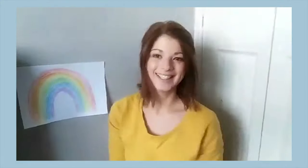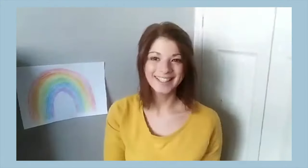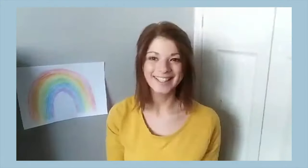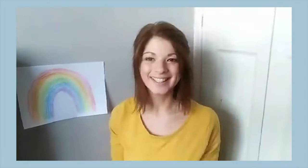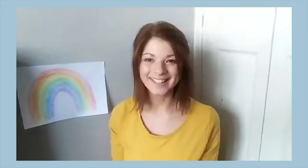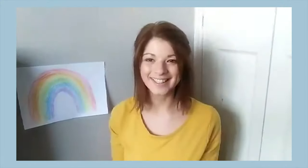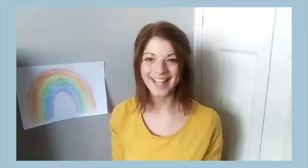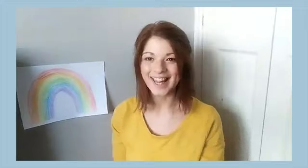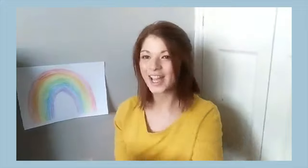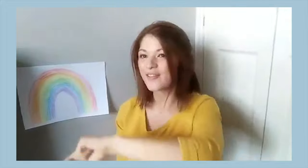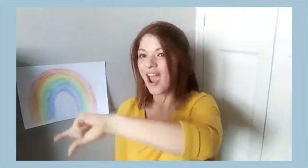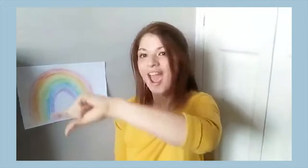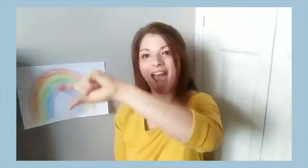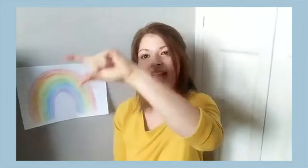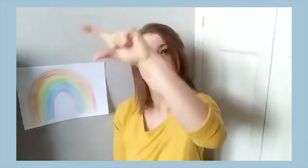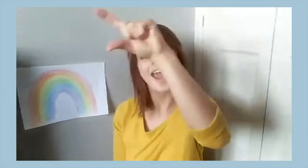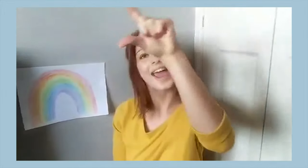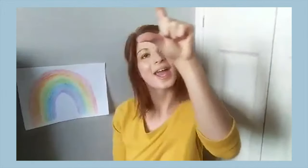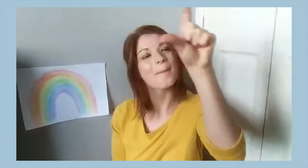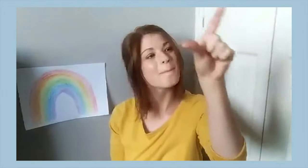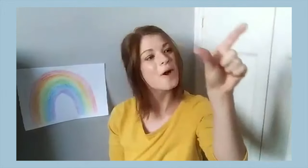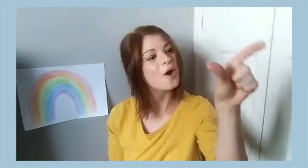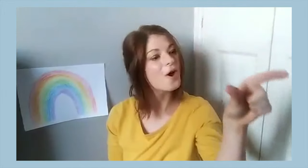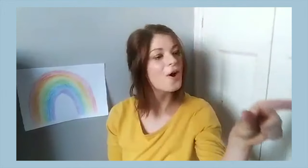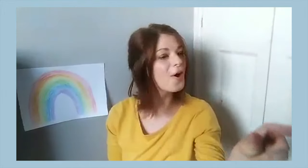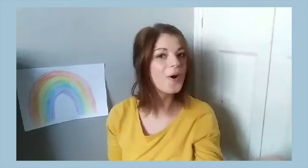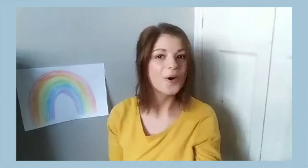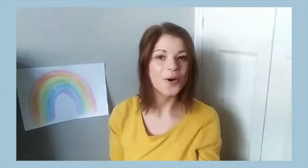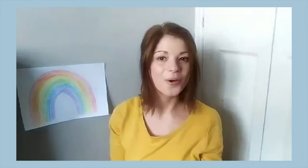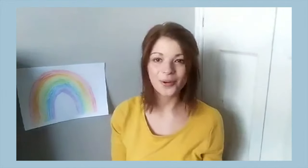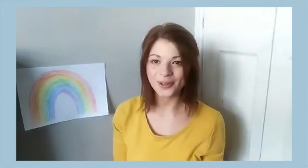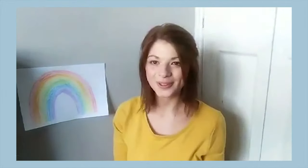oh oh Like a rainbow